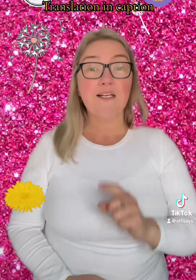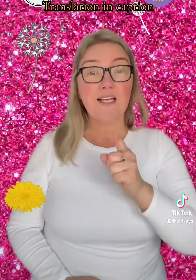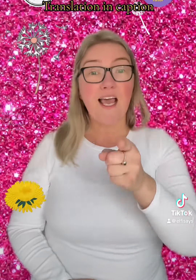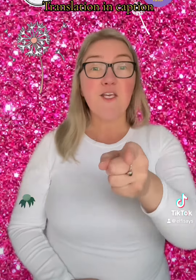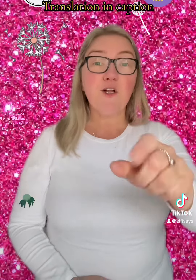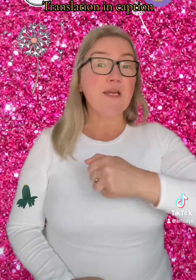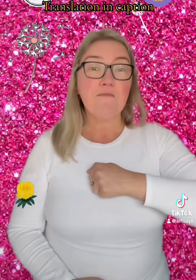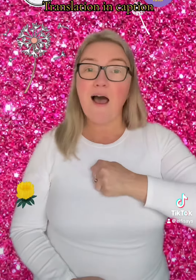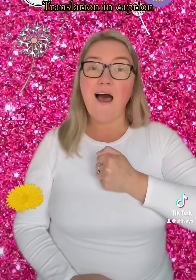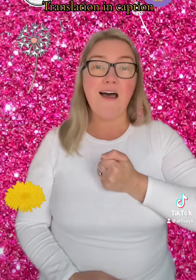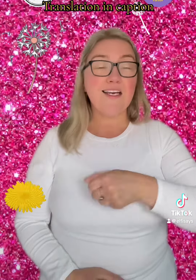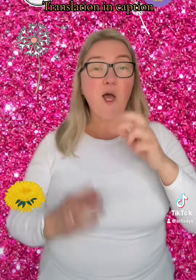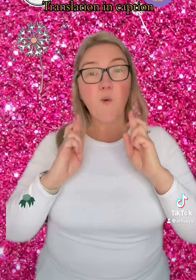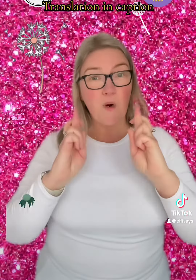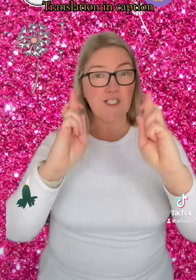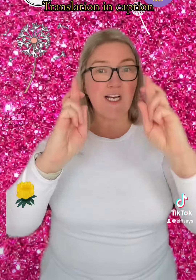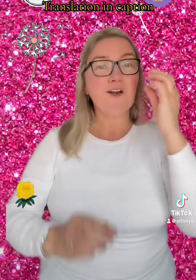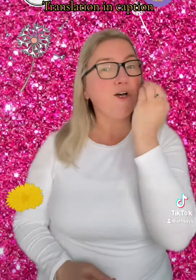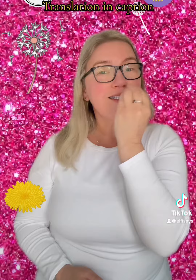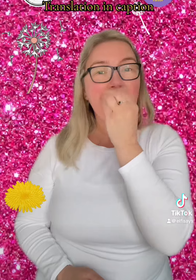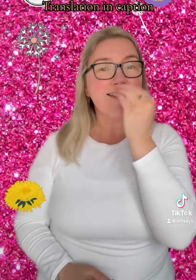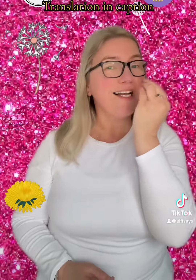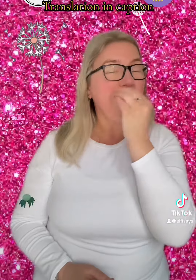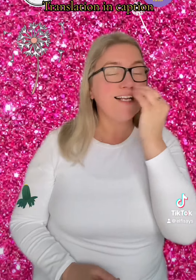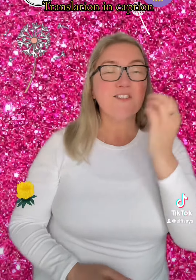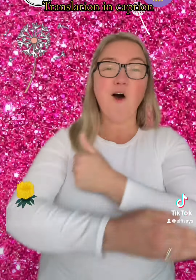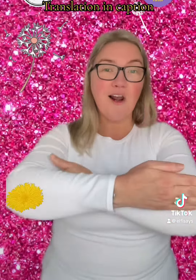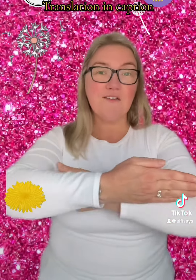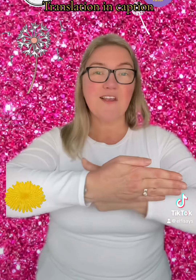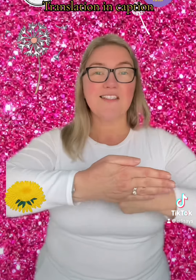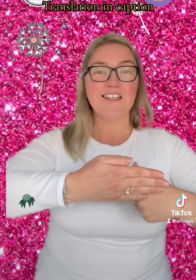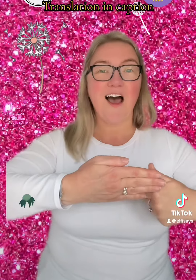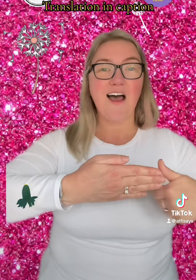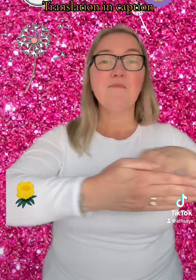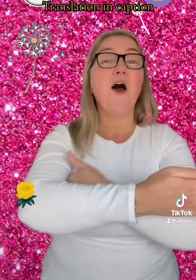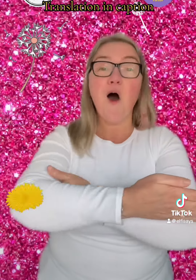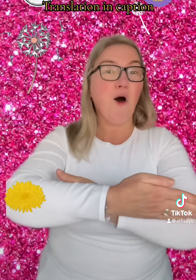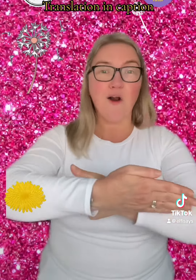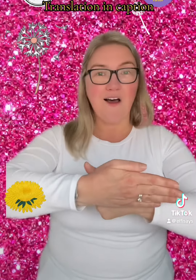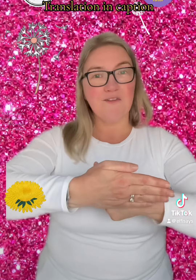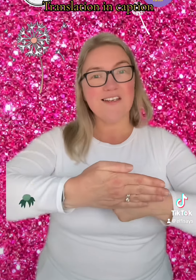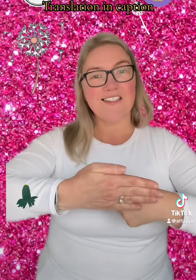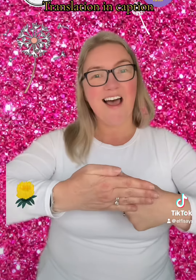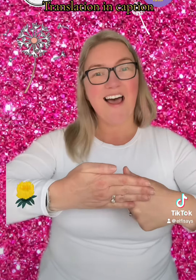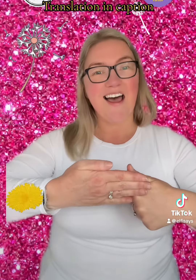day you'll be mine Wishing on dandelions all of the time All of the time